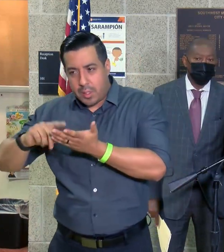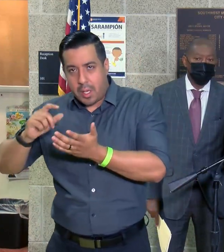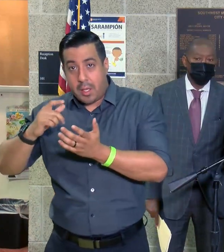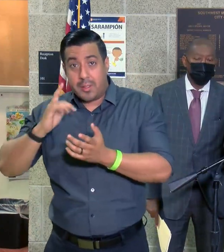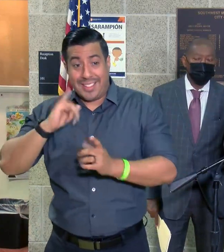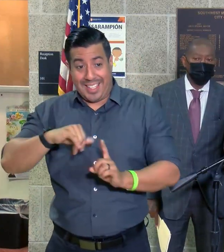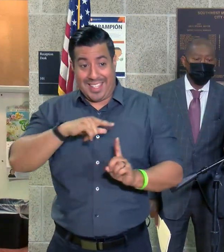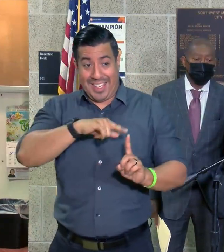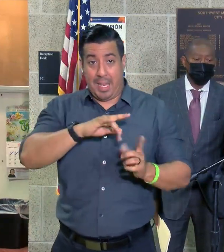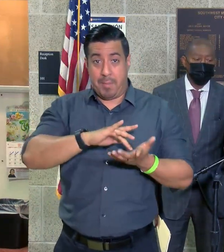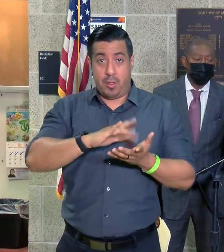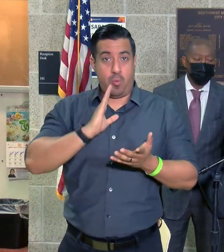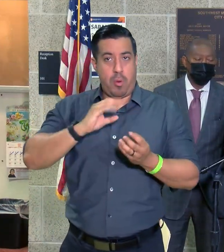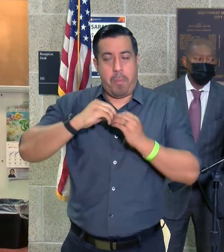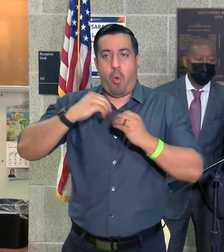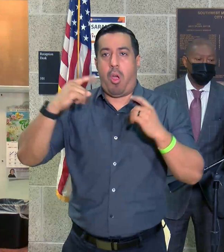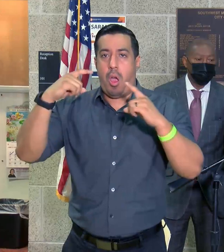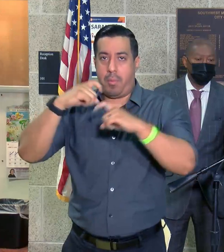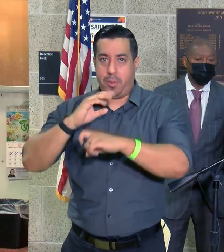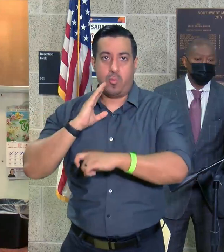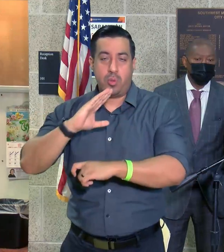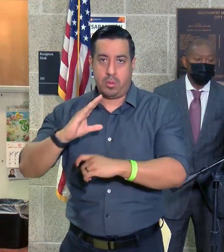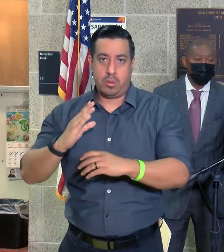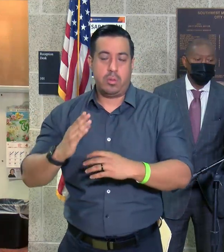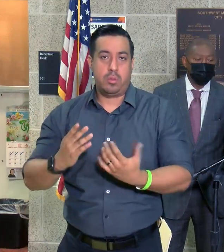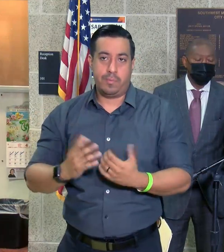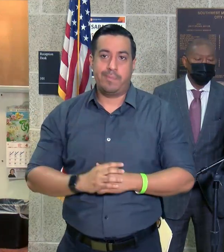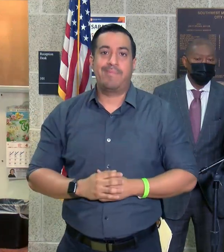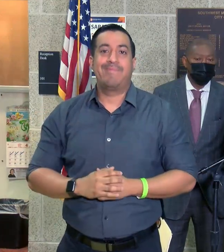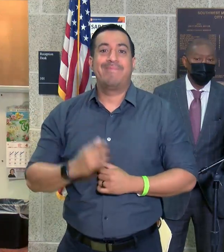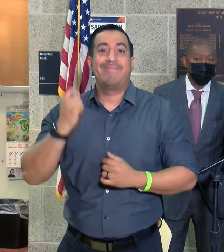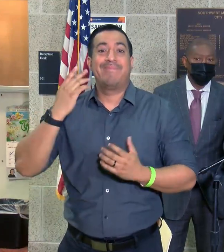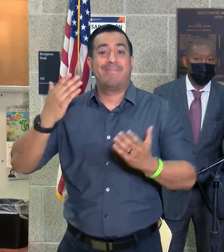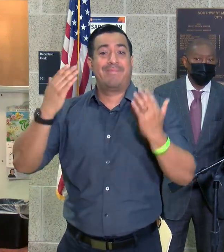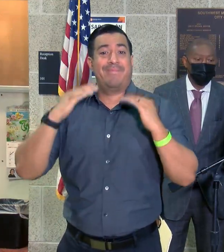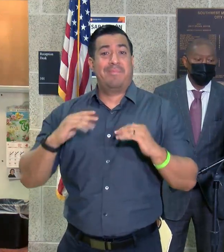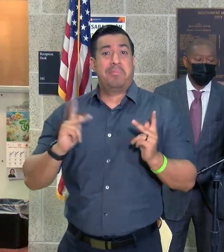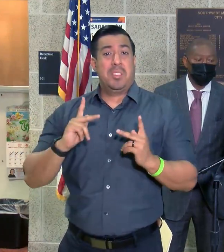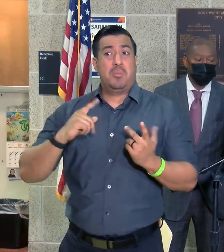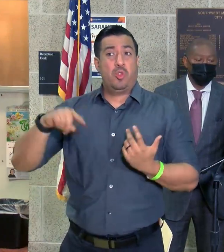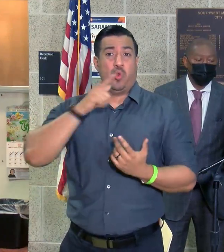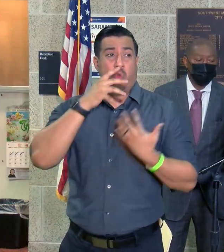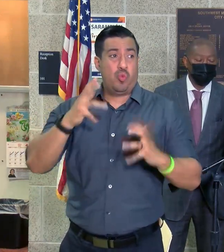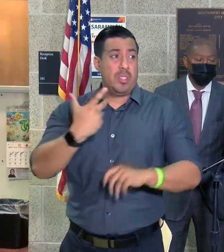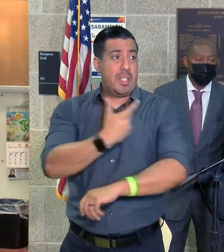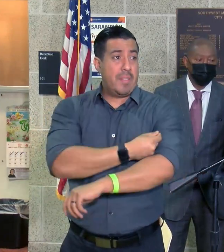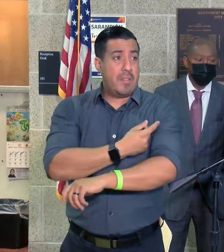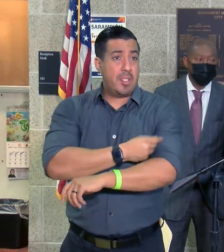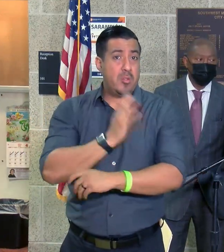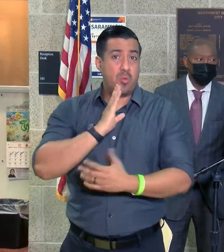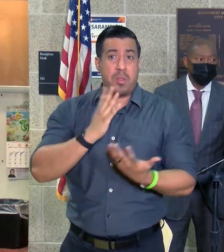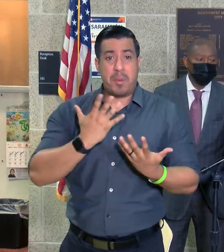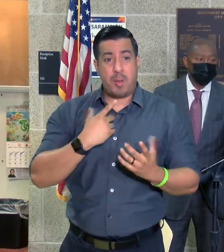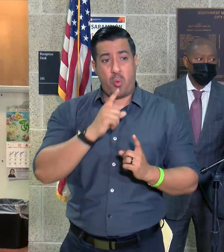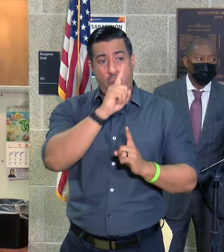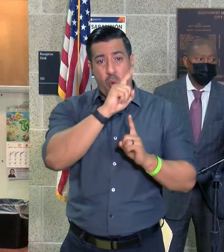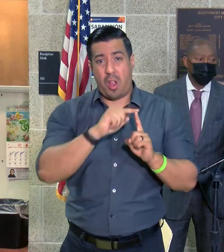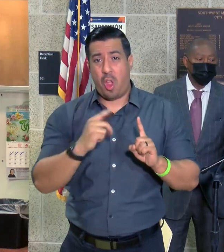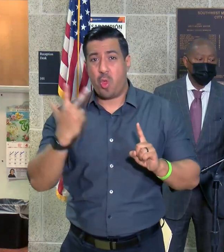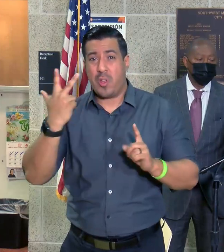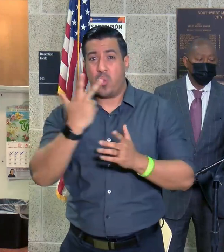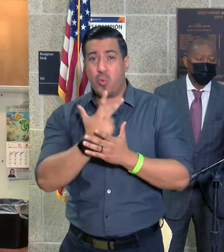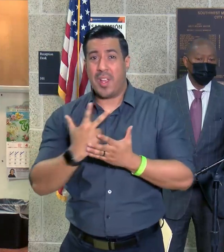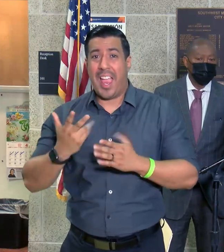things. In terms of folks who have already been vaccinated, it appears that the window, if you're going to have trouble, is somewhere between one and three weeks